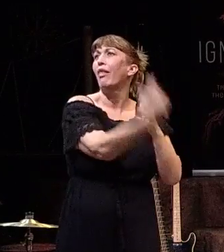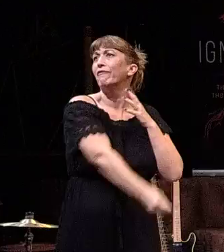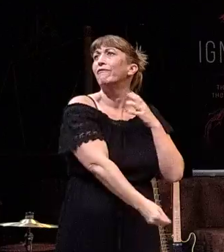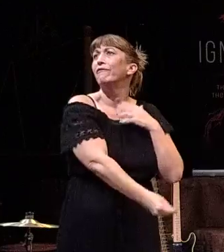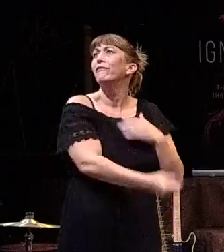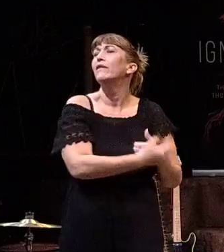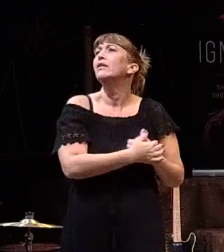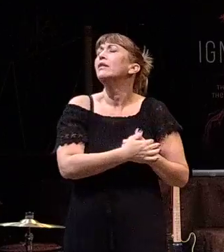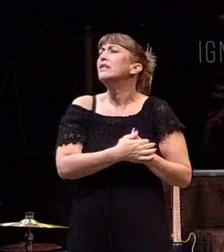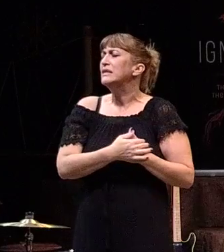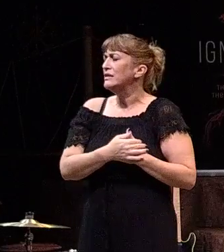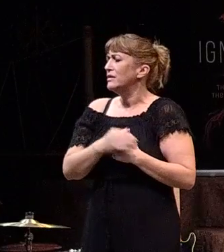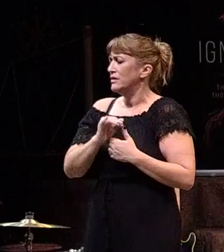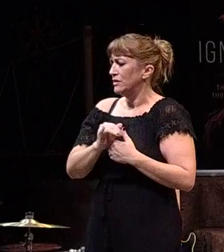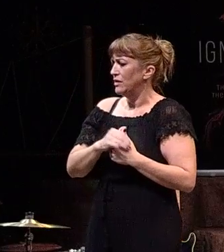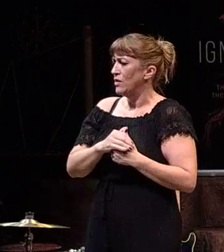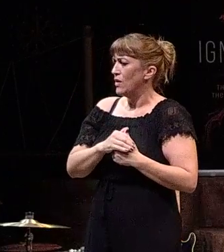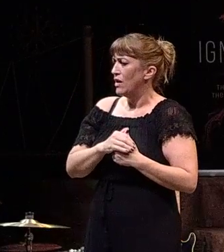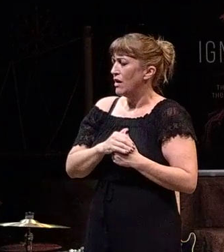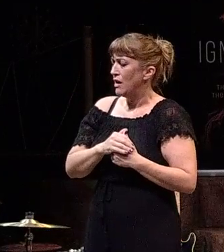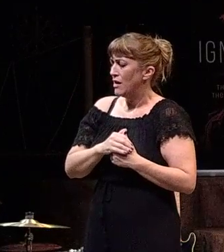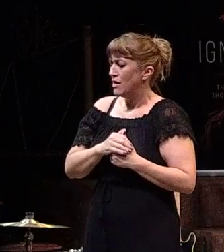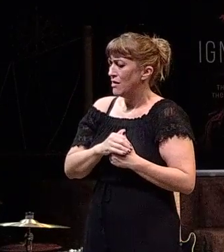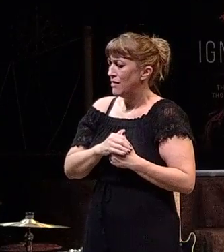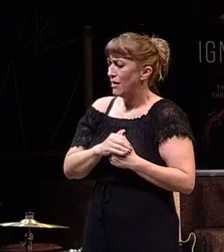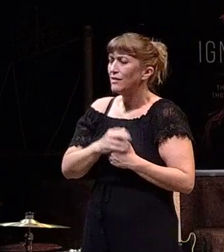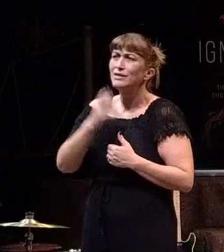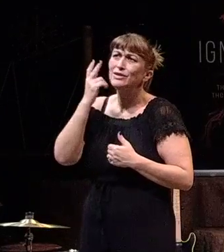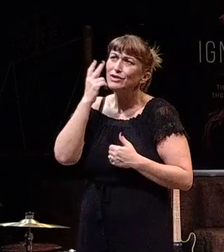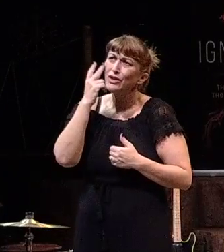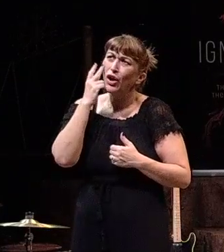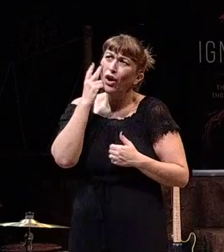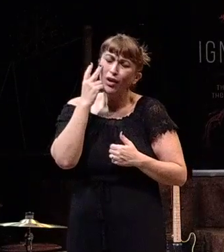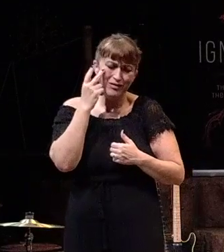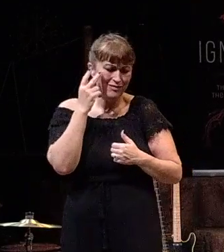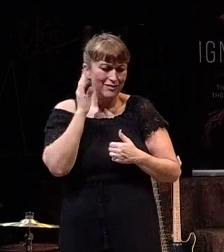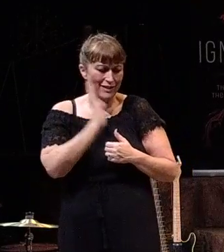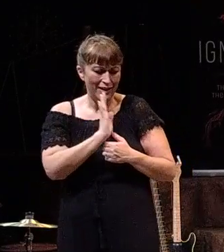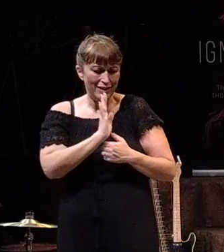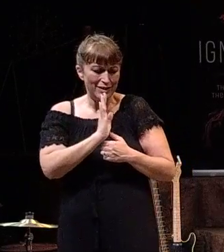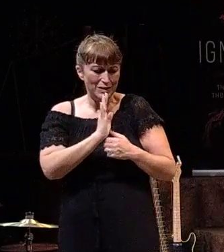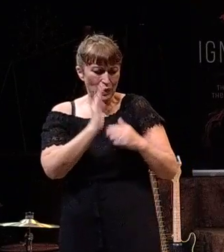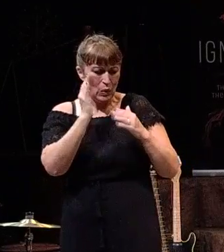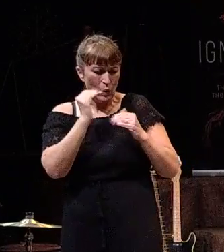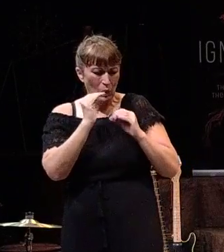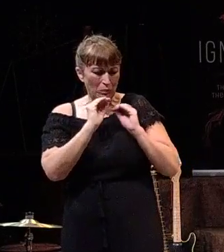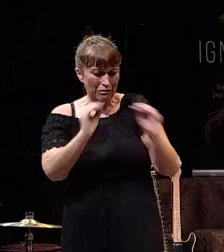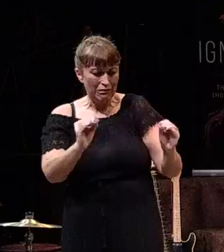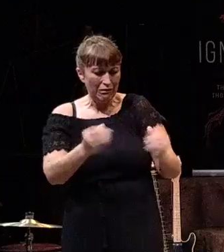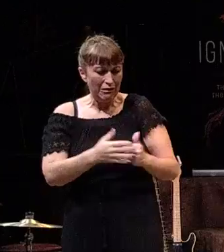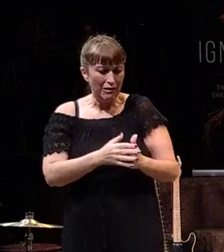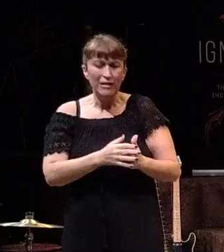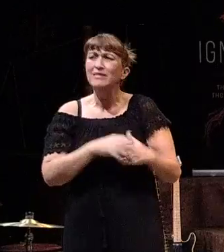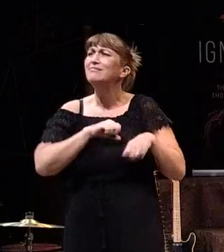And for me, just to see how hopeless he was, tore apart my heart.